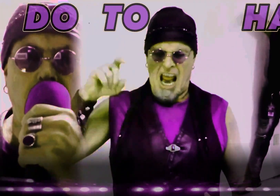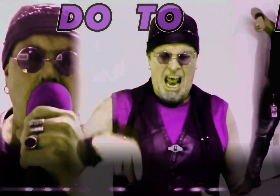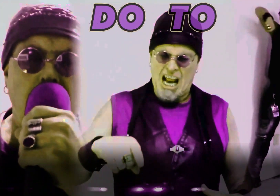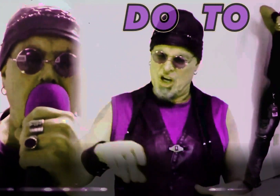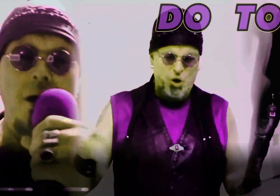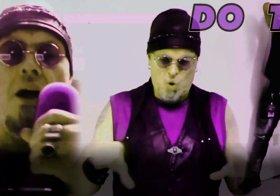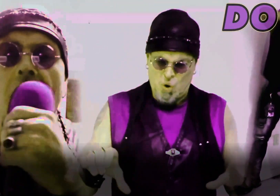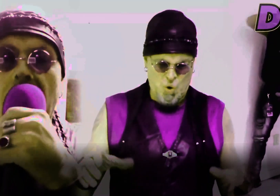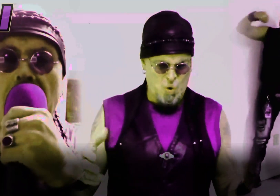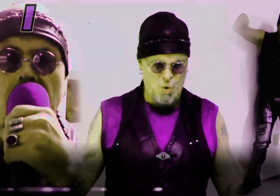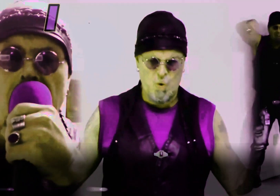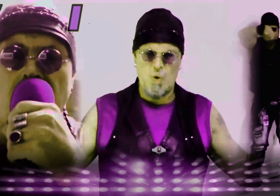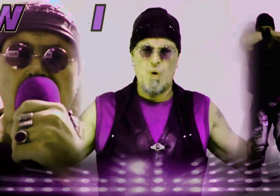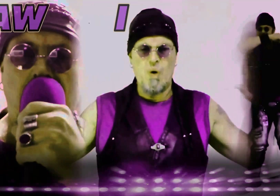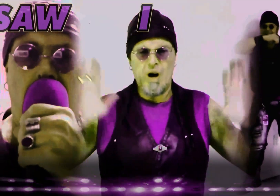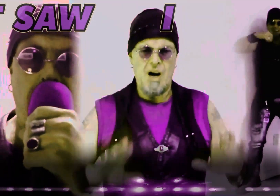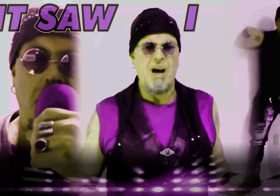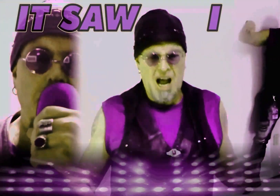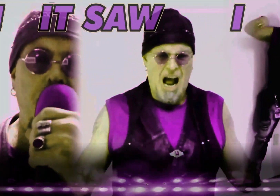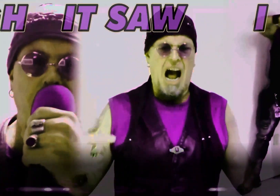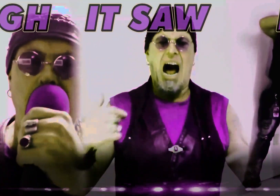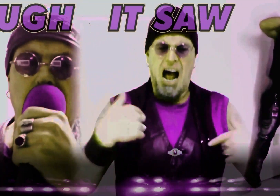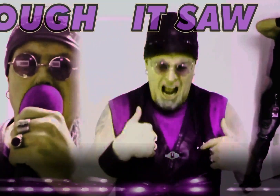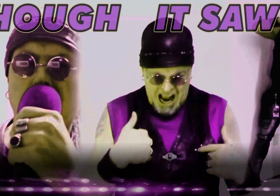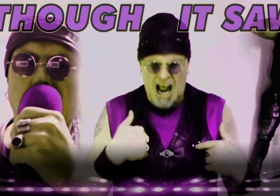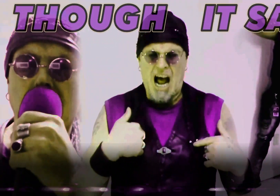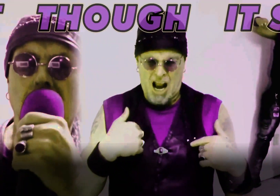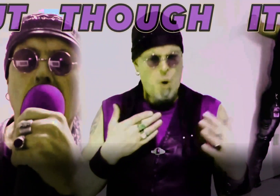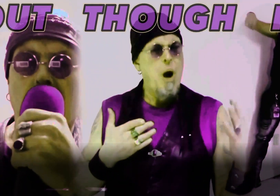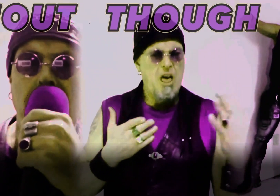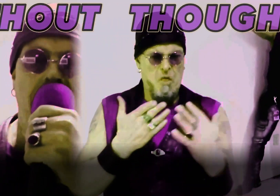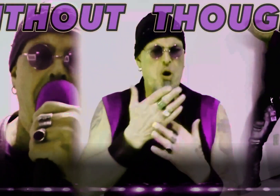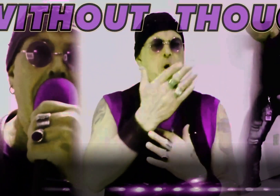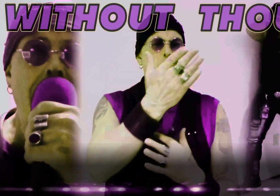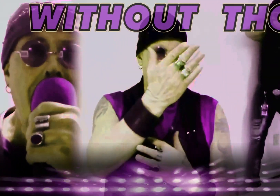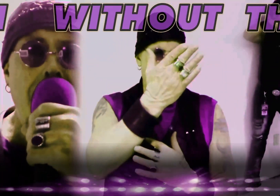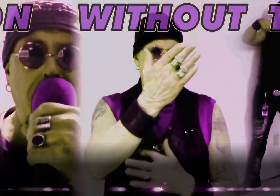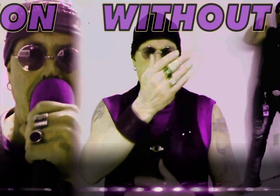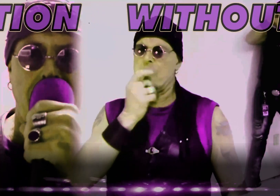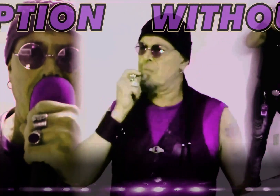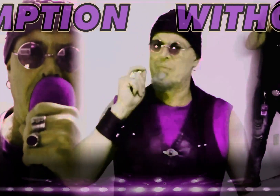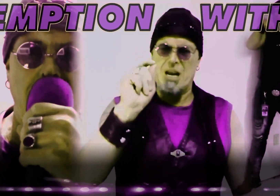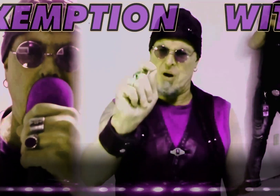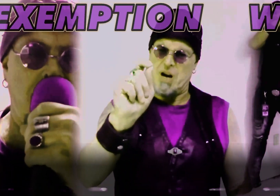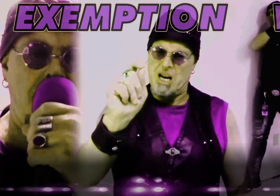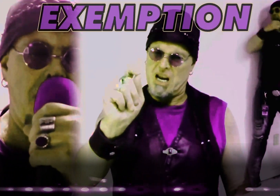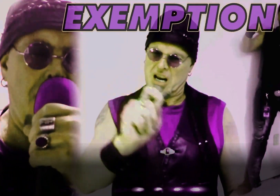I saw it through, without exemption